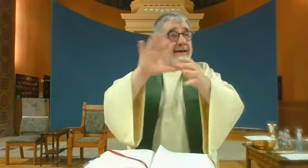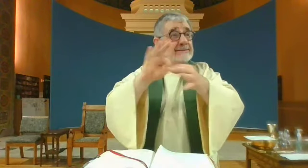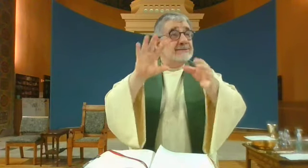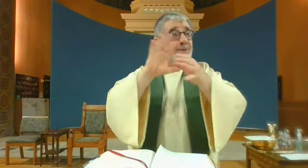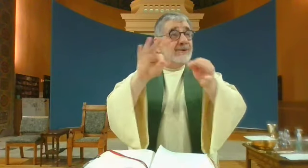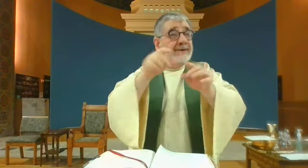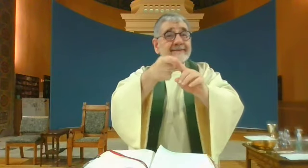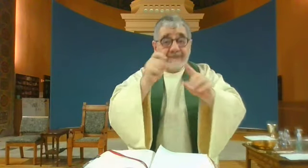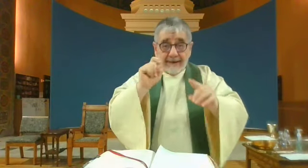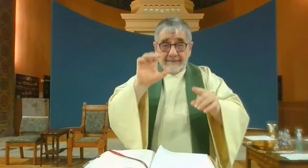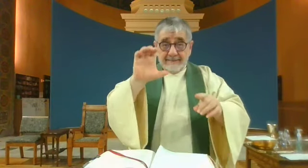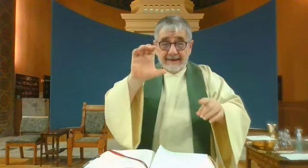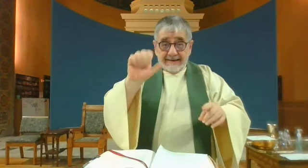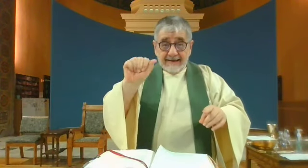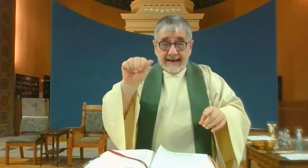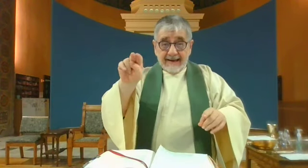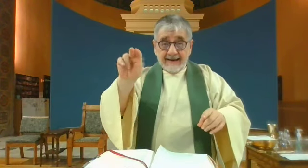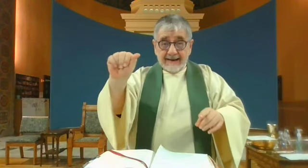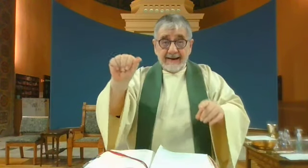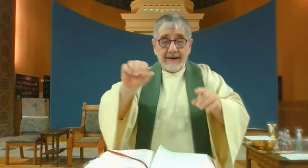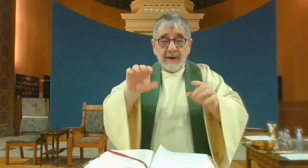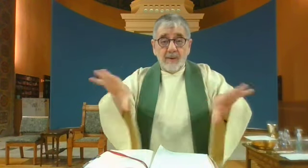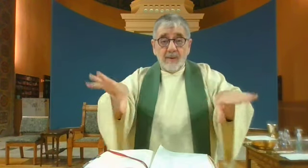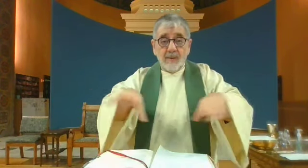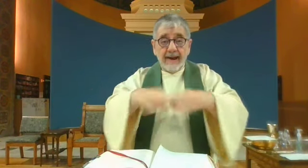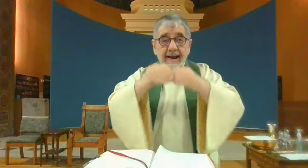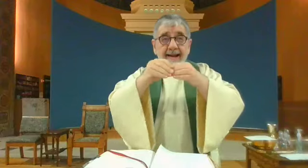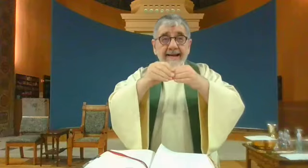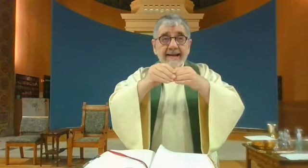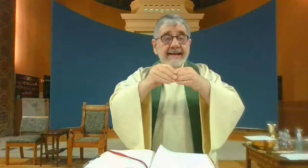Remember from the story of the wedding in Cana?